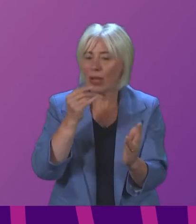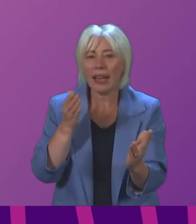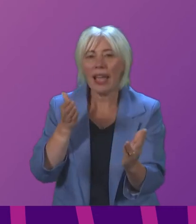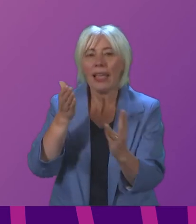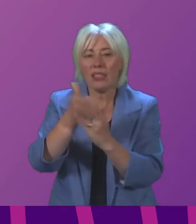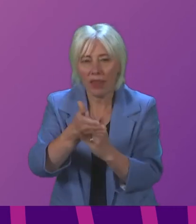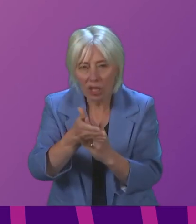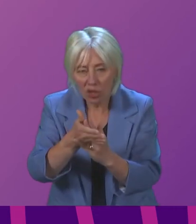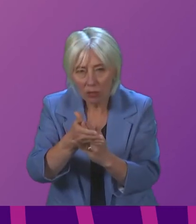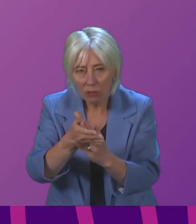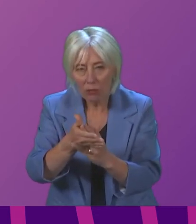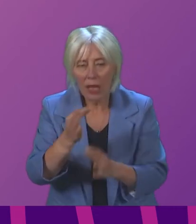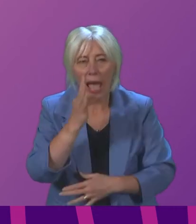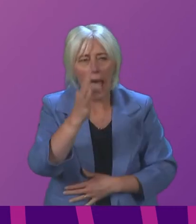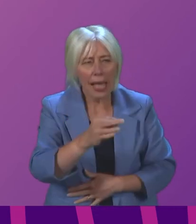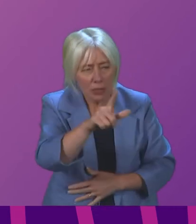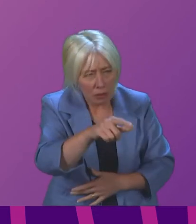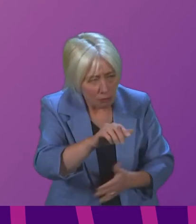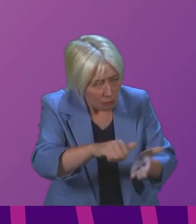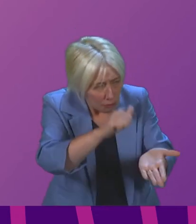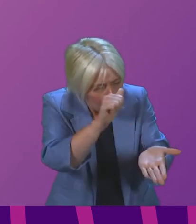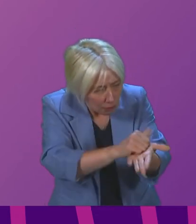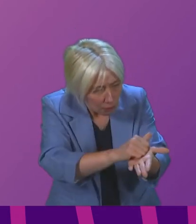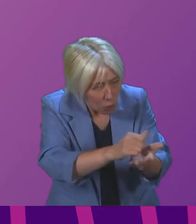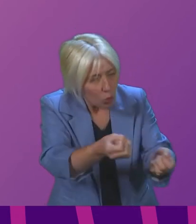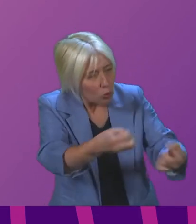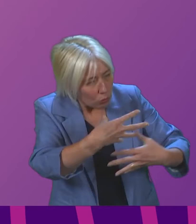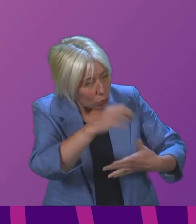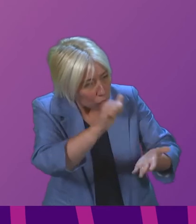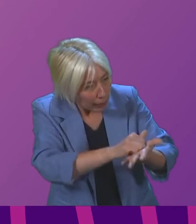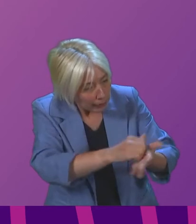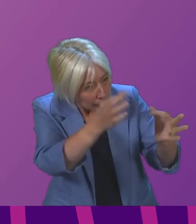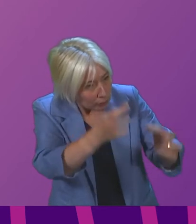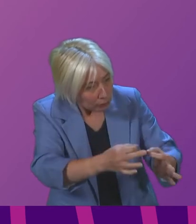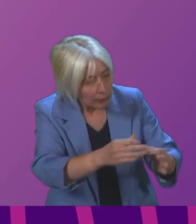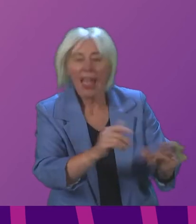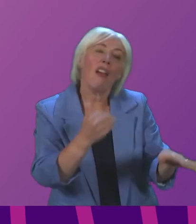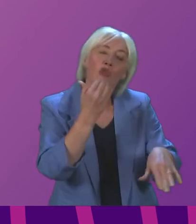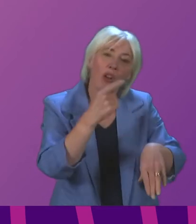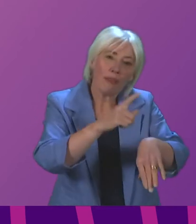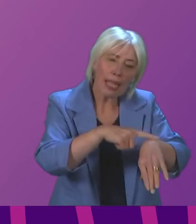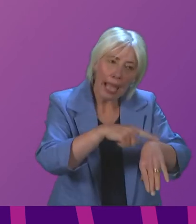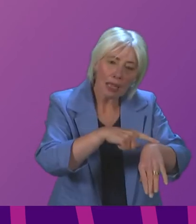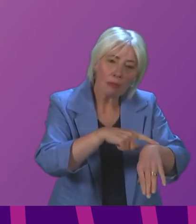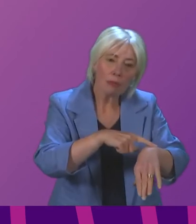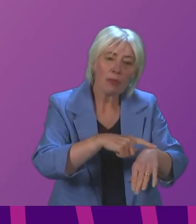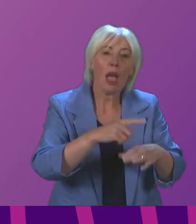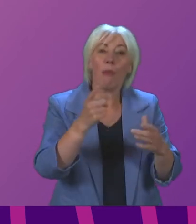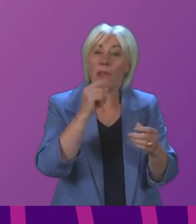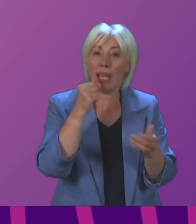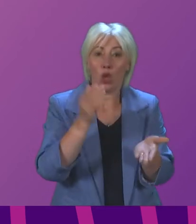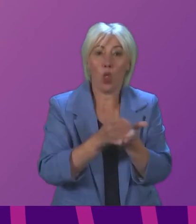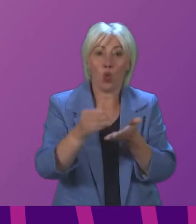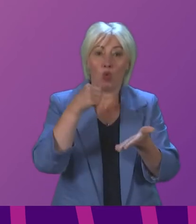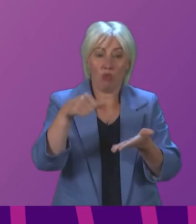the member to reflect on the accuracy of what has been said if timing doesn't allow this raise the matter in writing